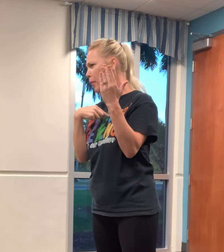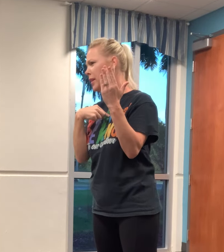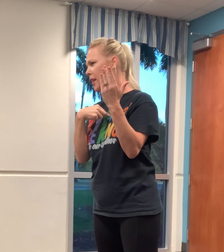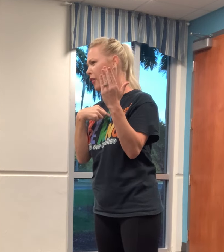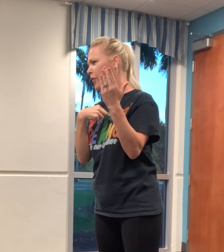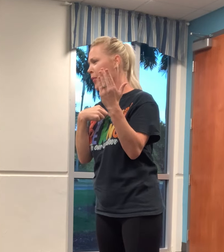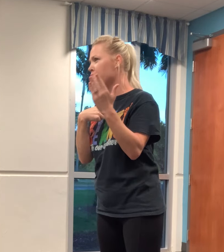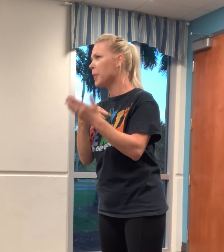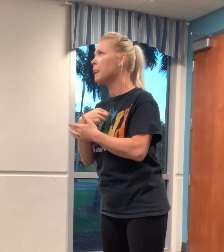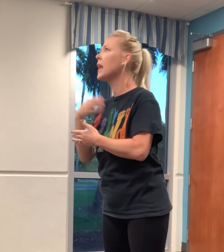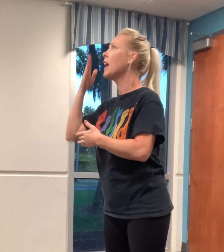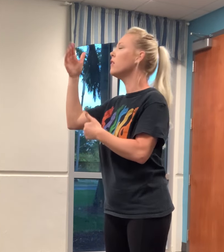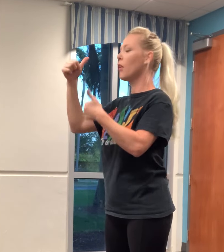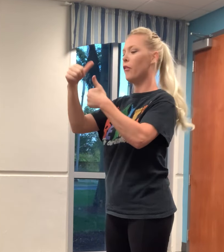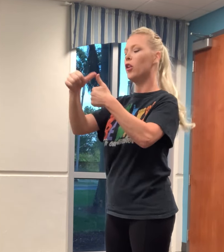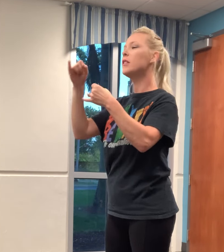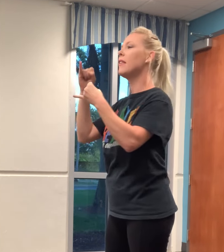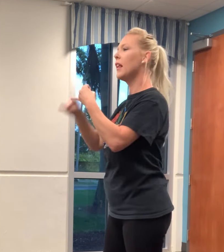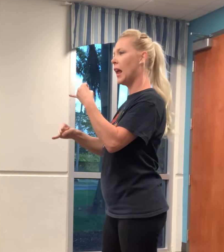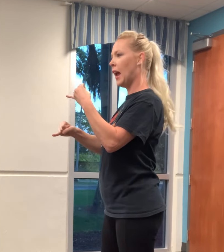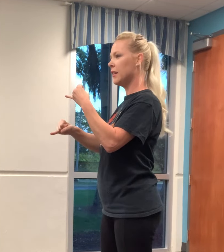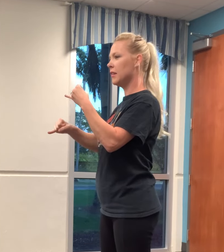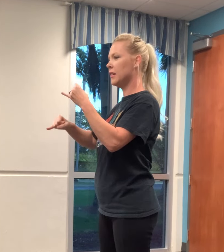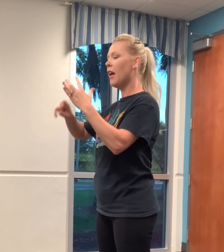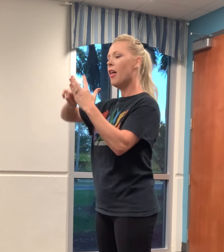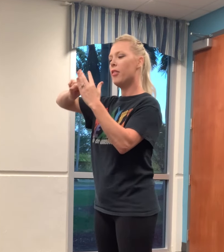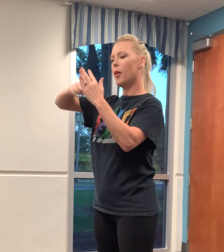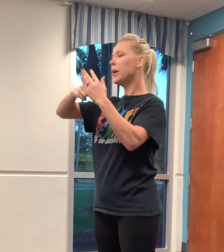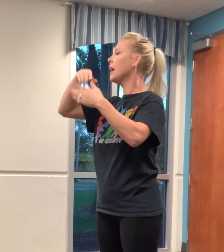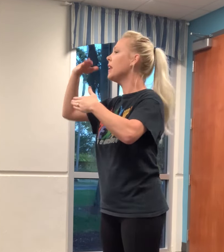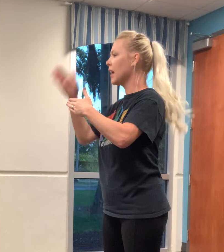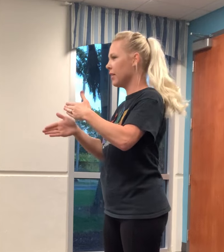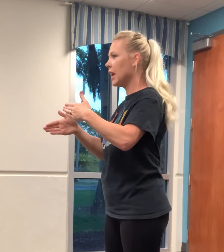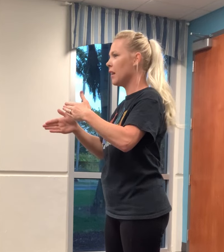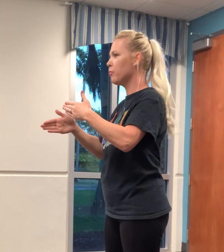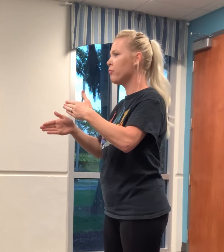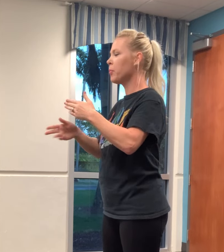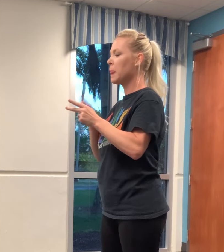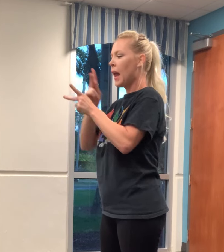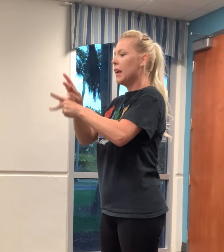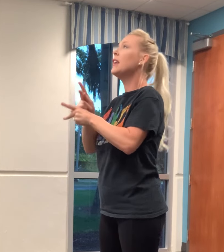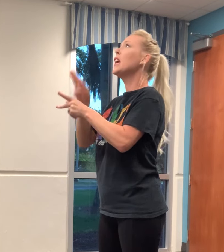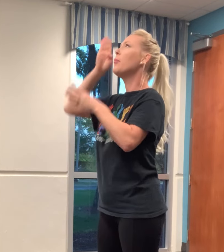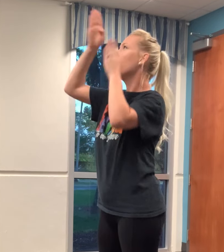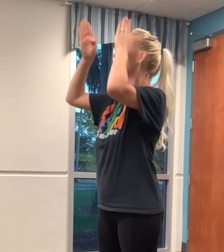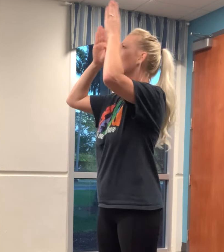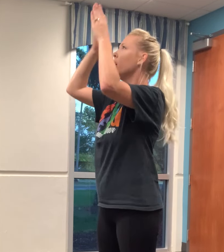myself, he is his first and the last, the beginning and the end. He's the keeper of all.